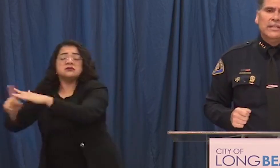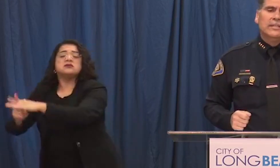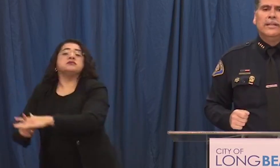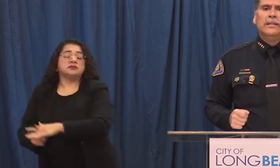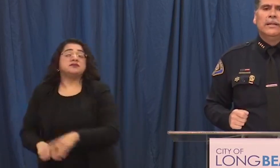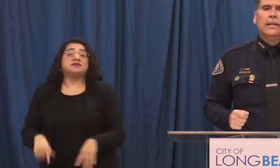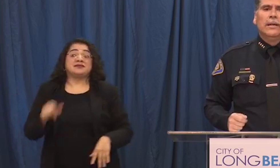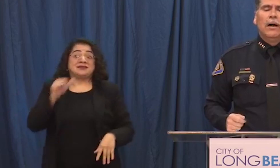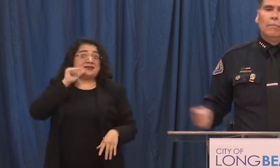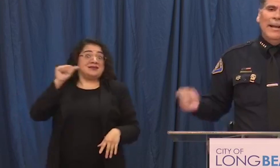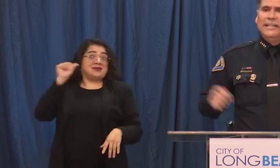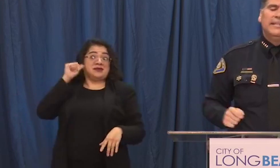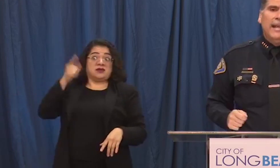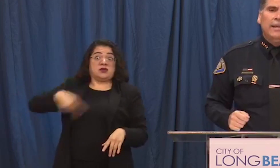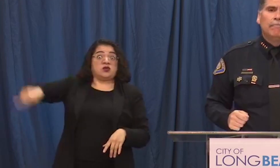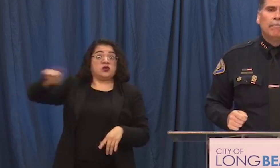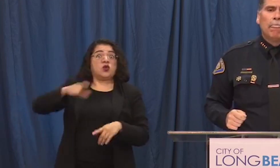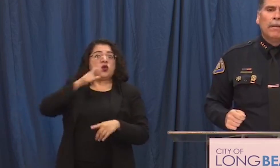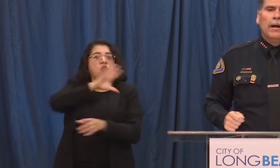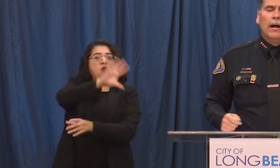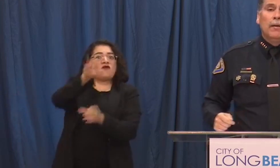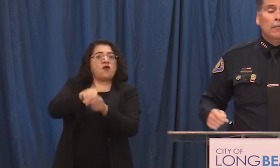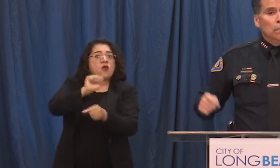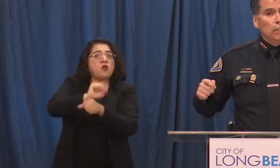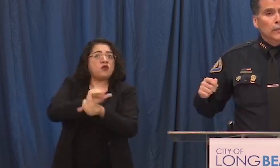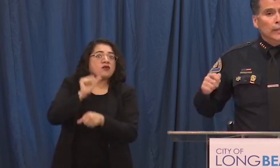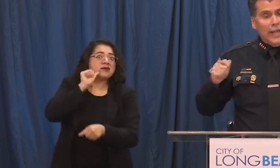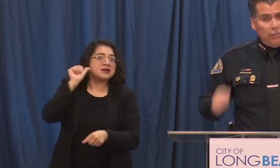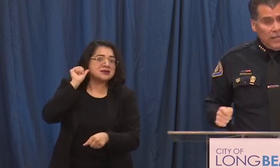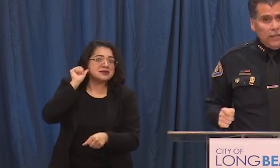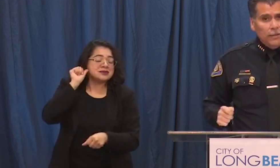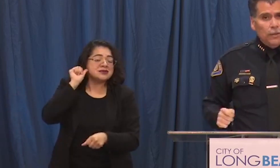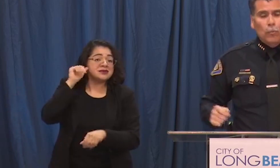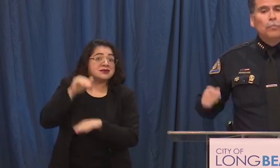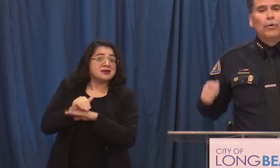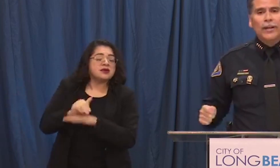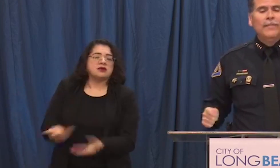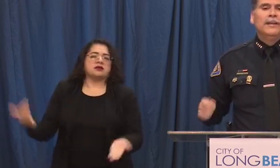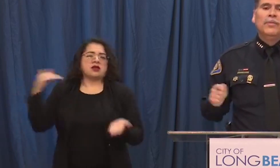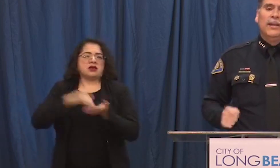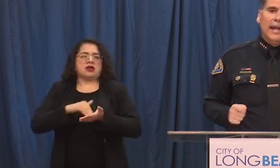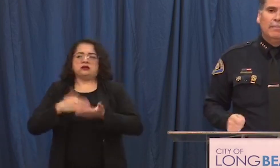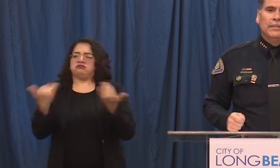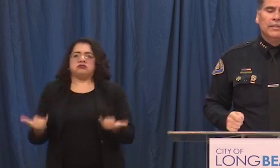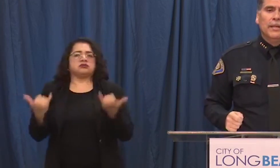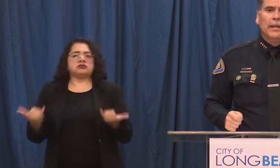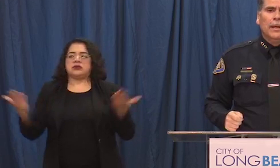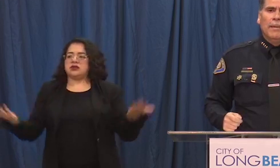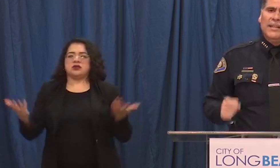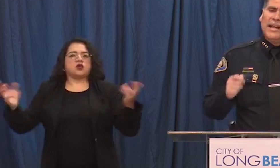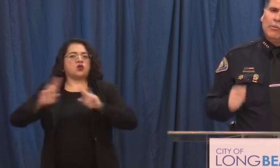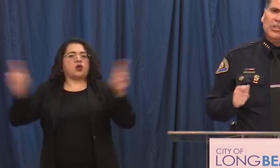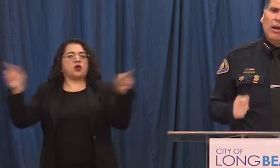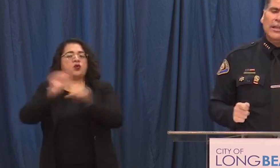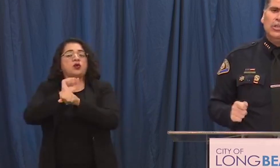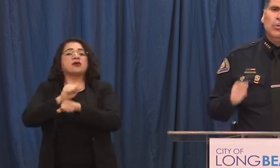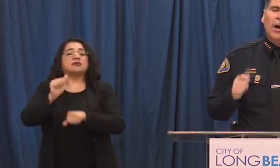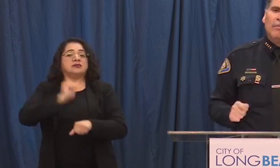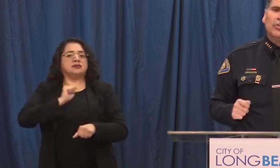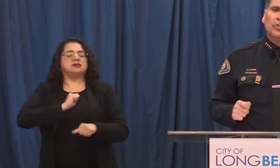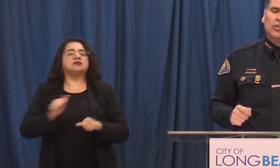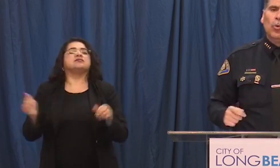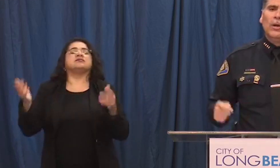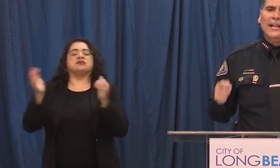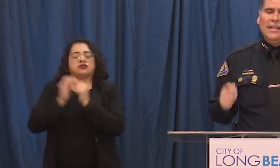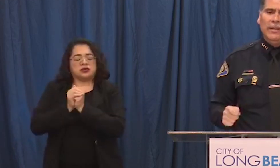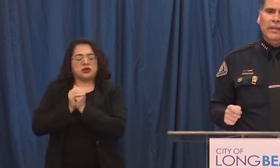yesterday's incident are back today uh like me we're praying that nothing happens but as I was talking to